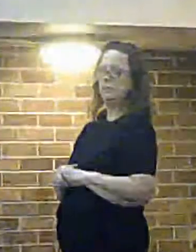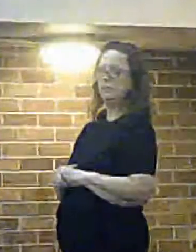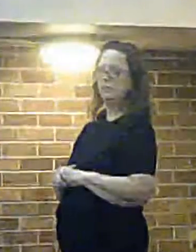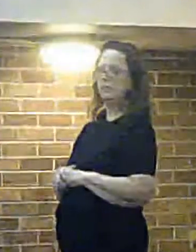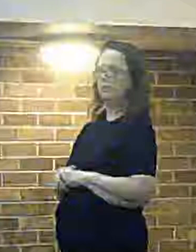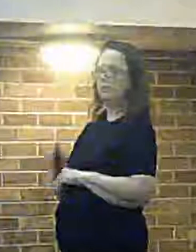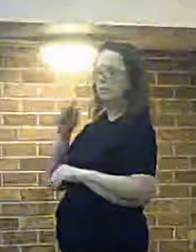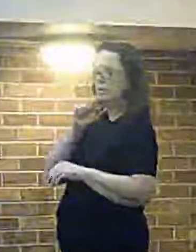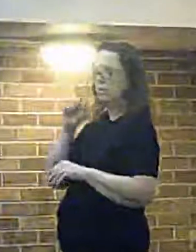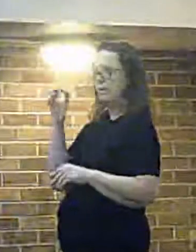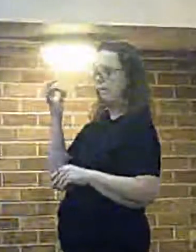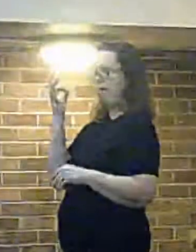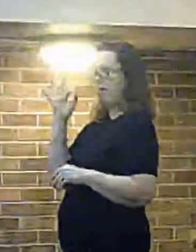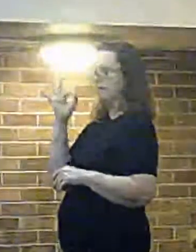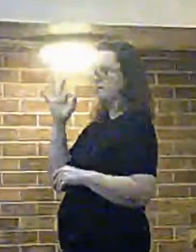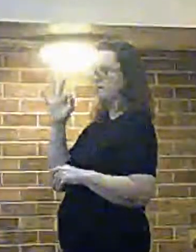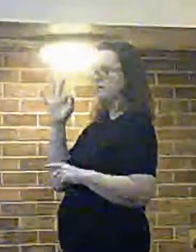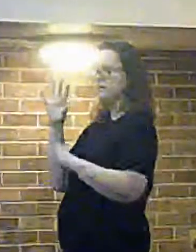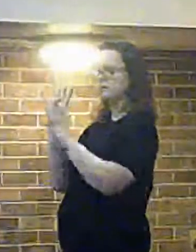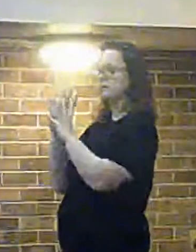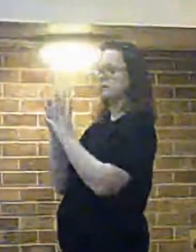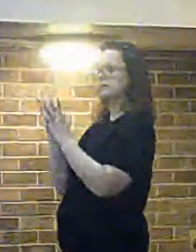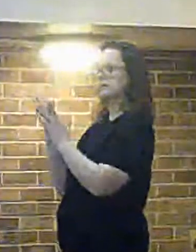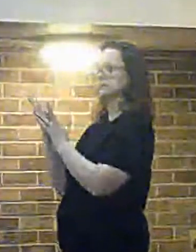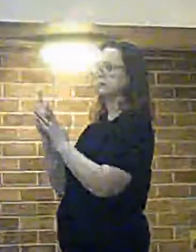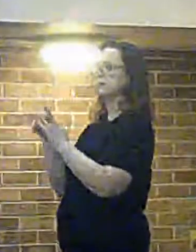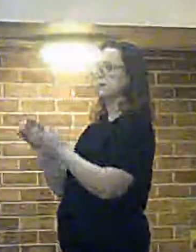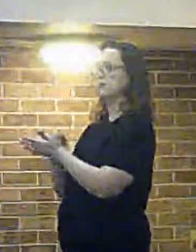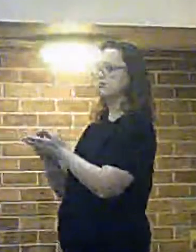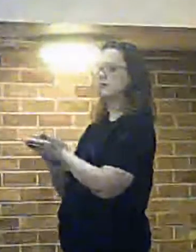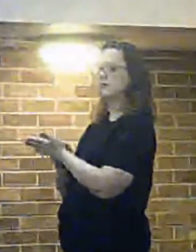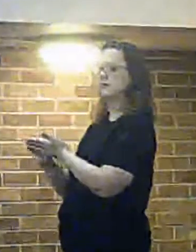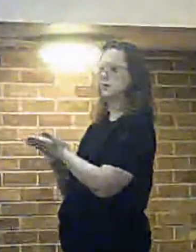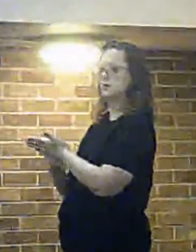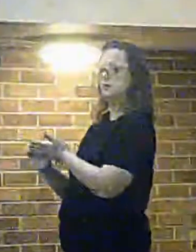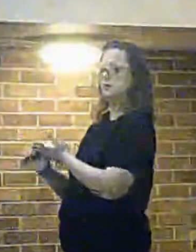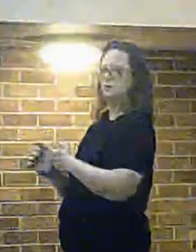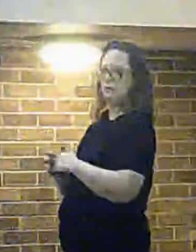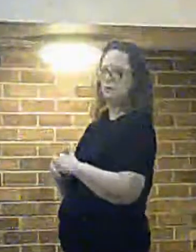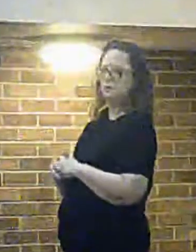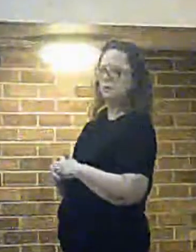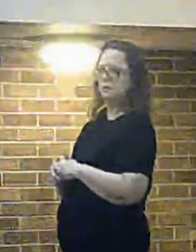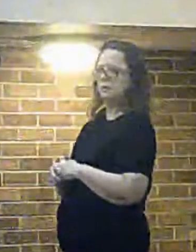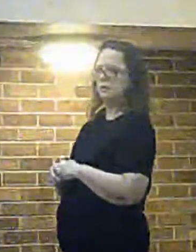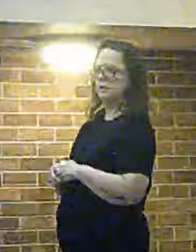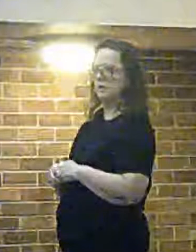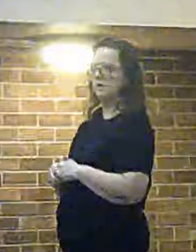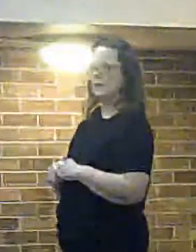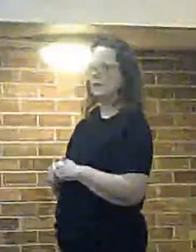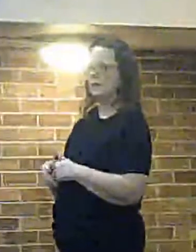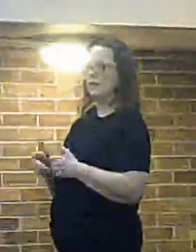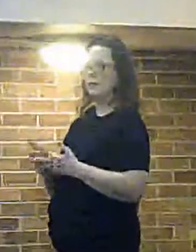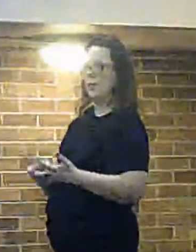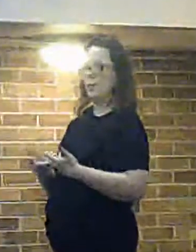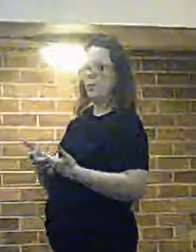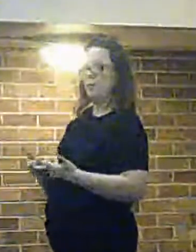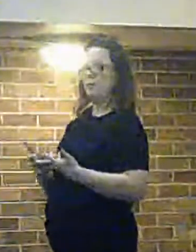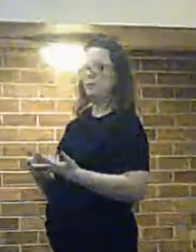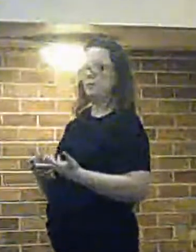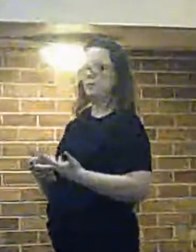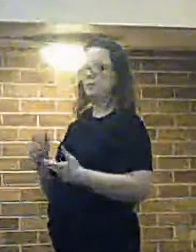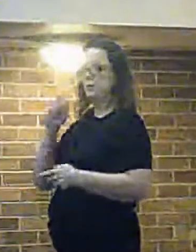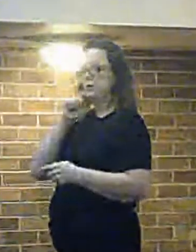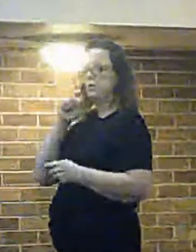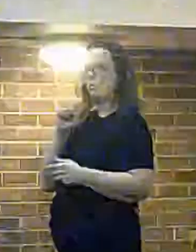has said previously, have been written to as well. As it stands, the position of the Wirral officers